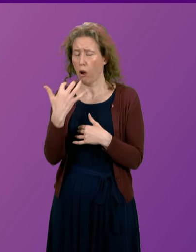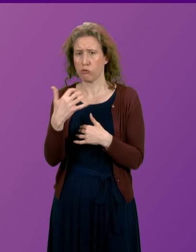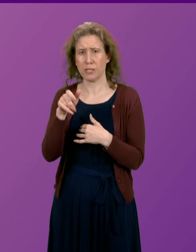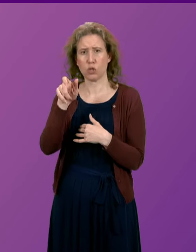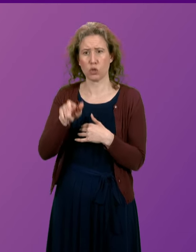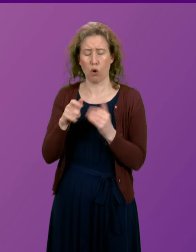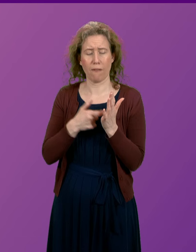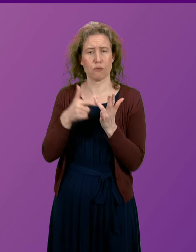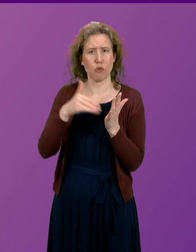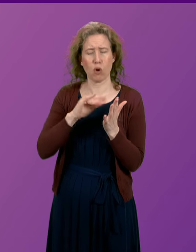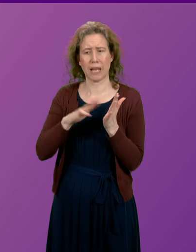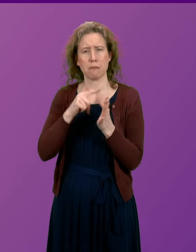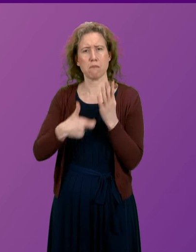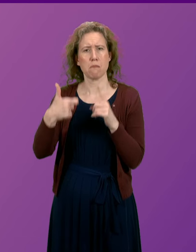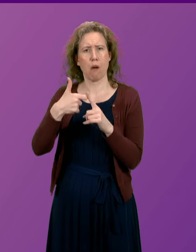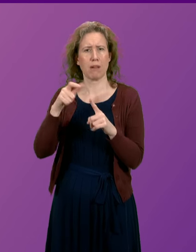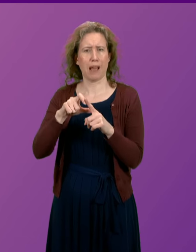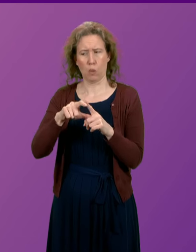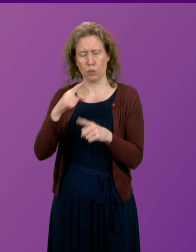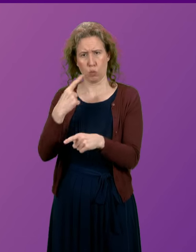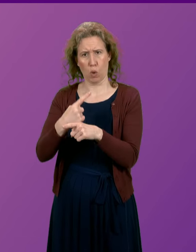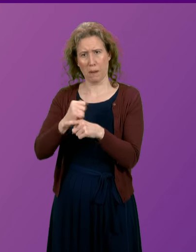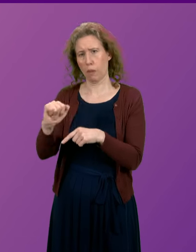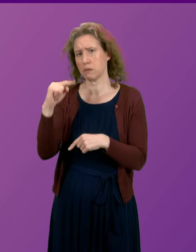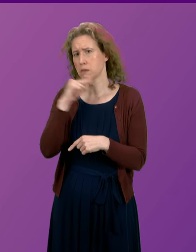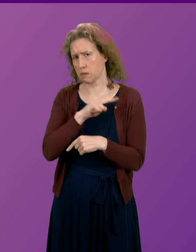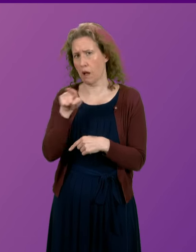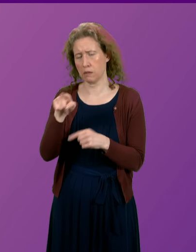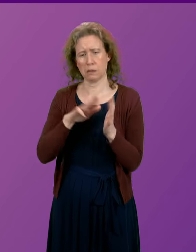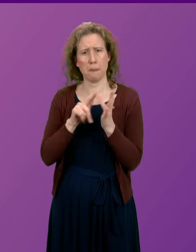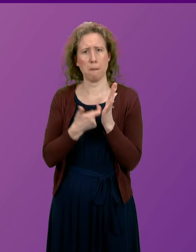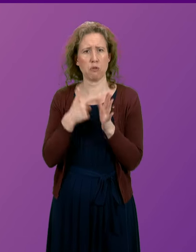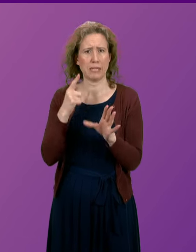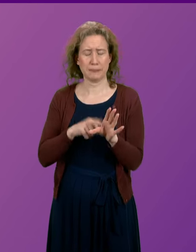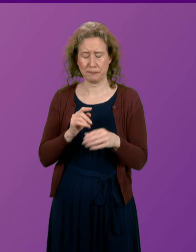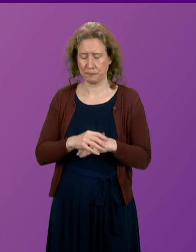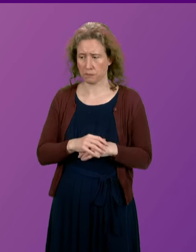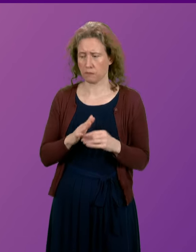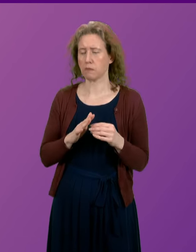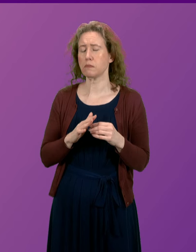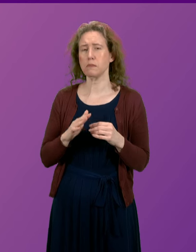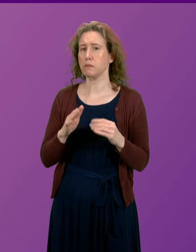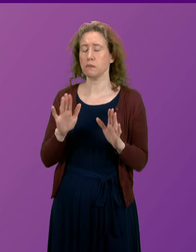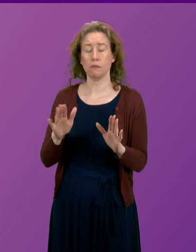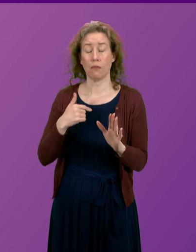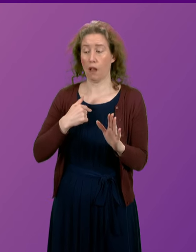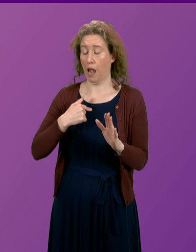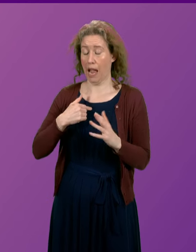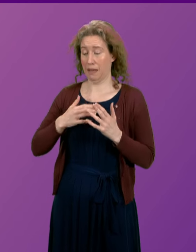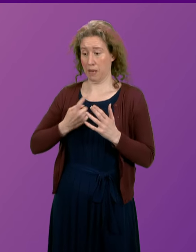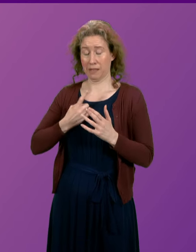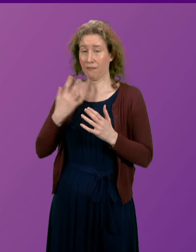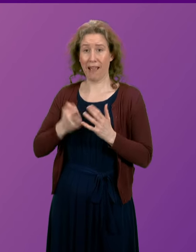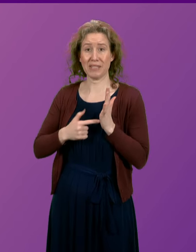and Mark Dowie in talking about their beloved son Murray. And I cannot, as the parent of a